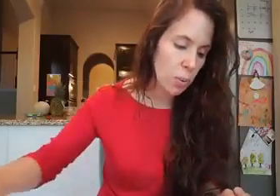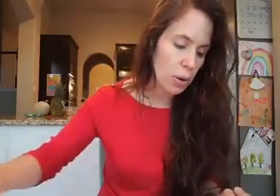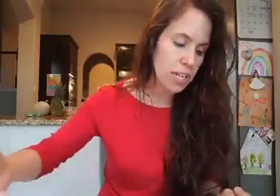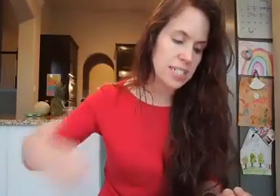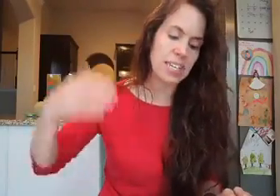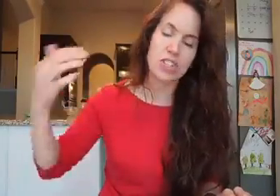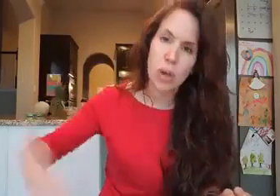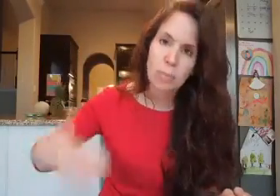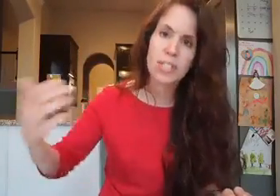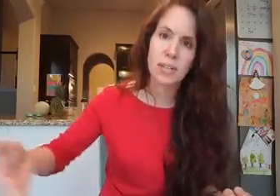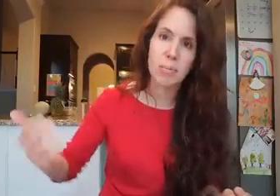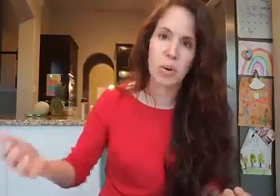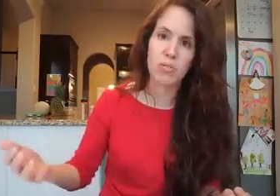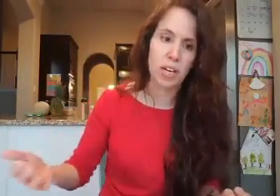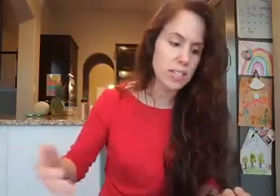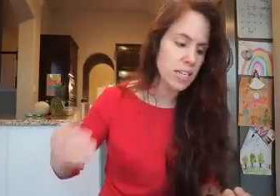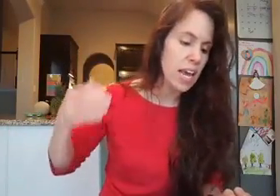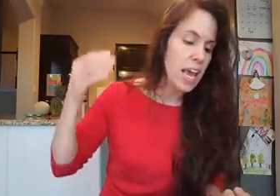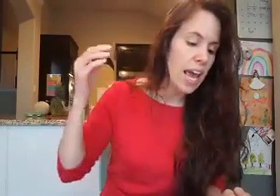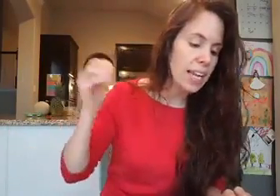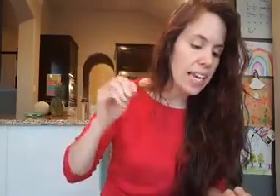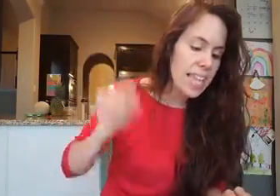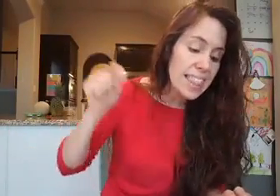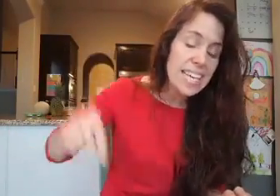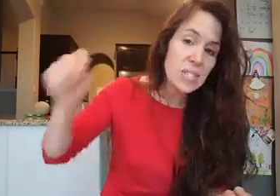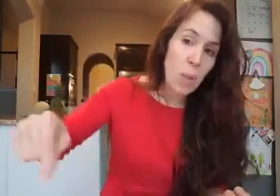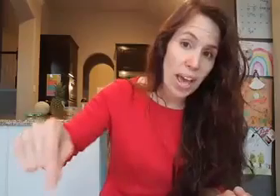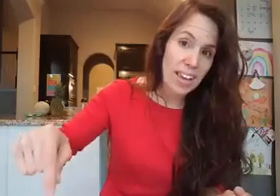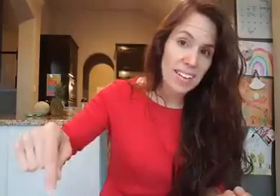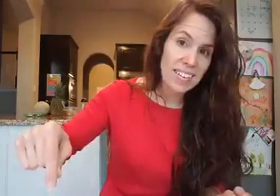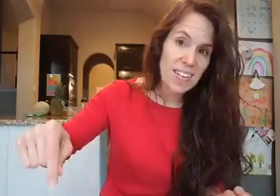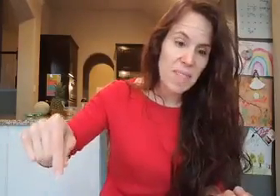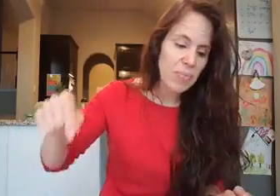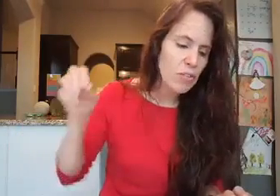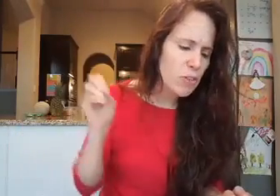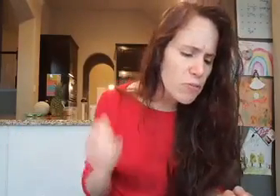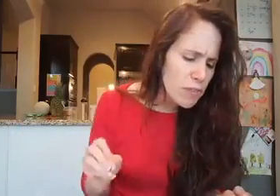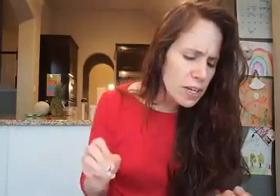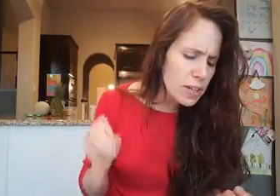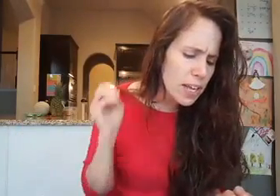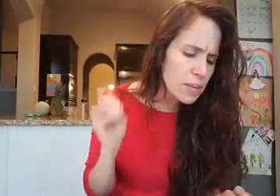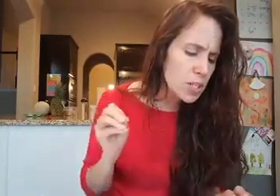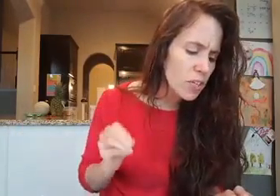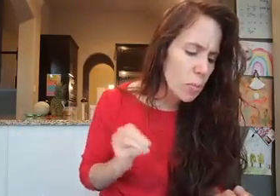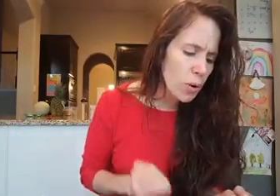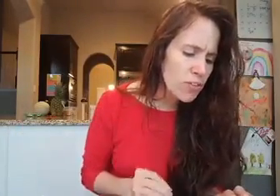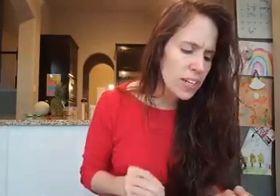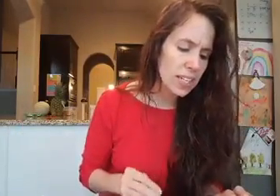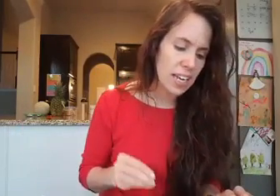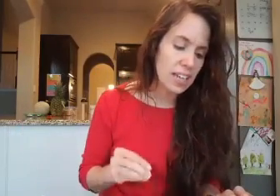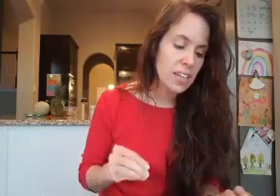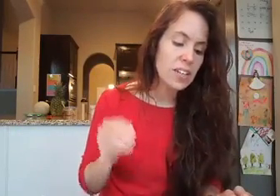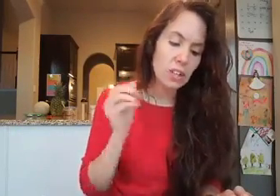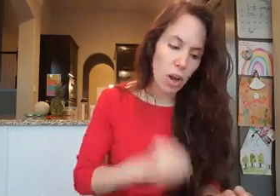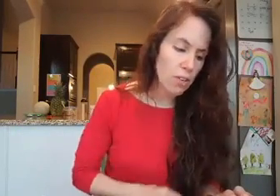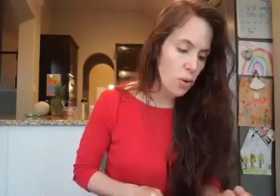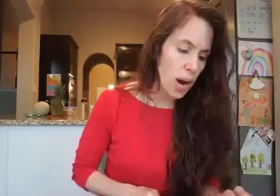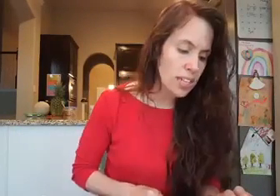burdens and troublesome moral faults. And in this way, fulfill and observe perfectly the law of Christ